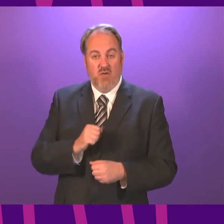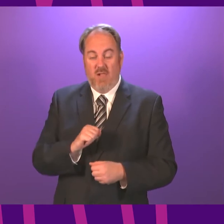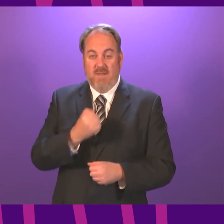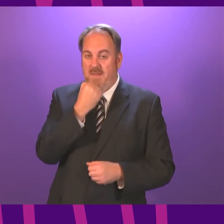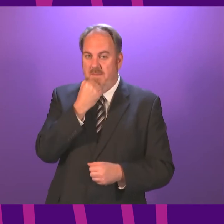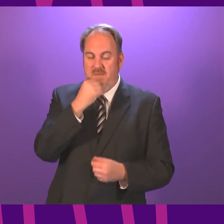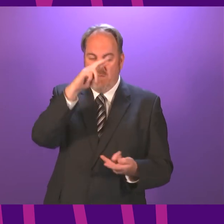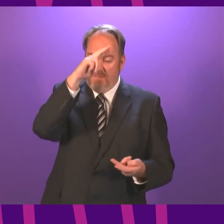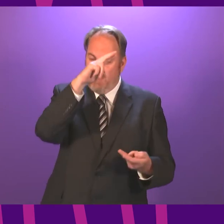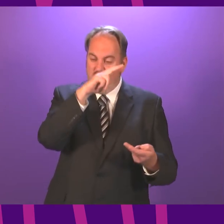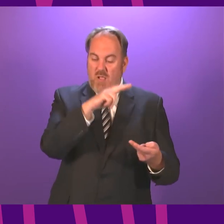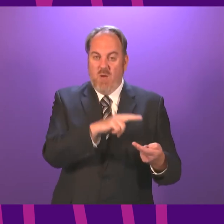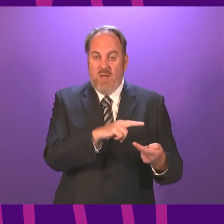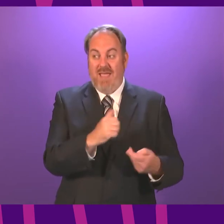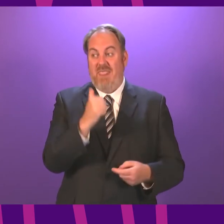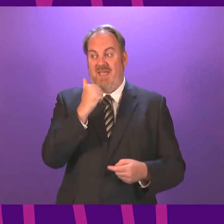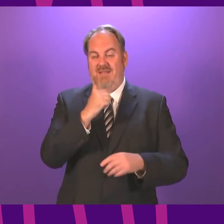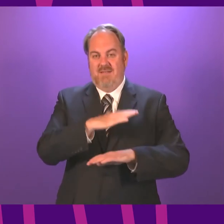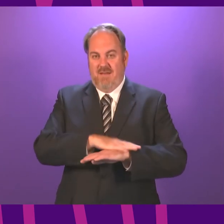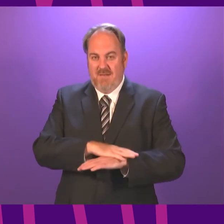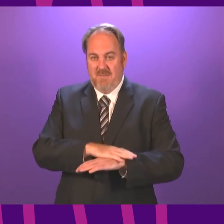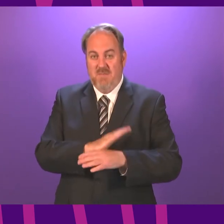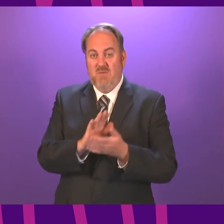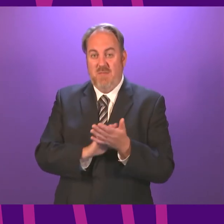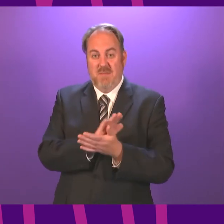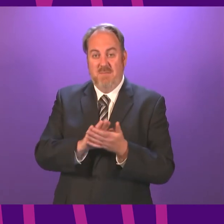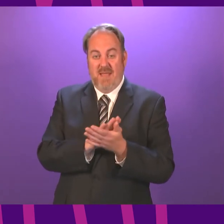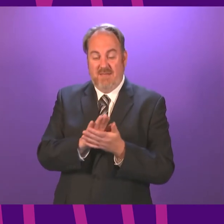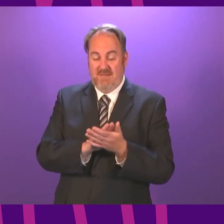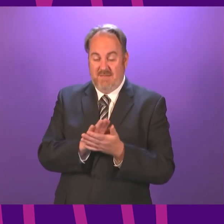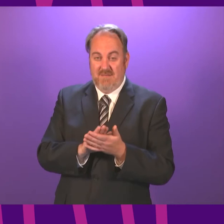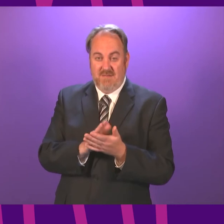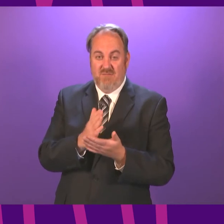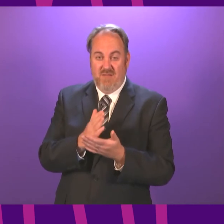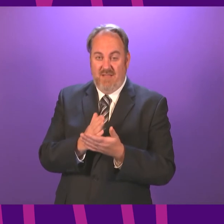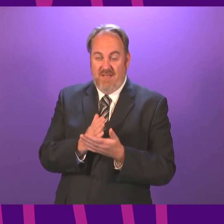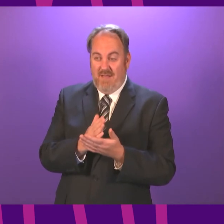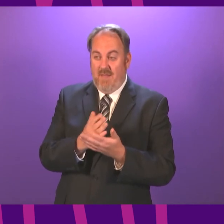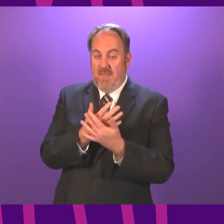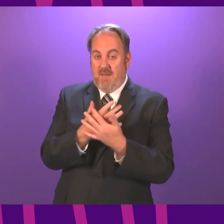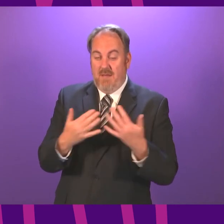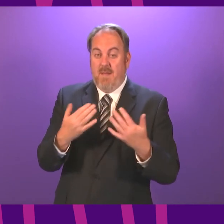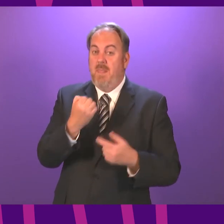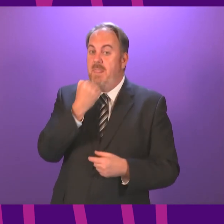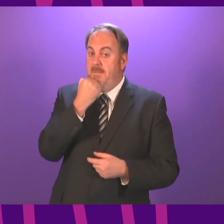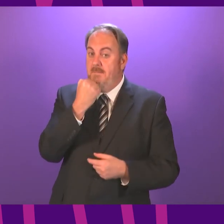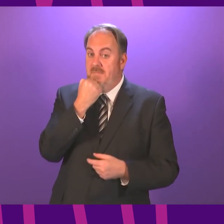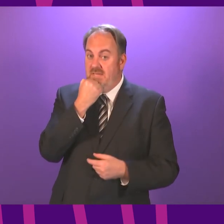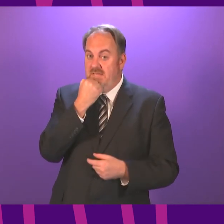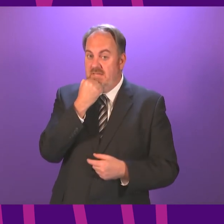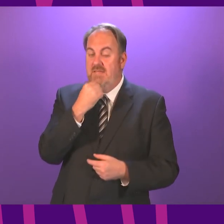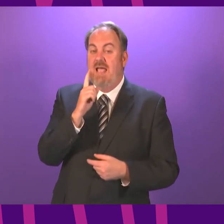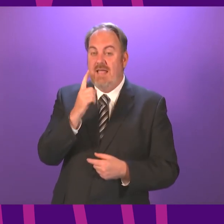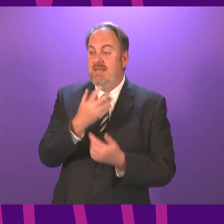at that particular time. So I think the case numbers and the